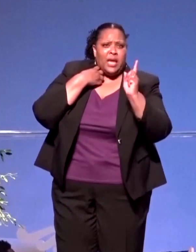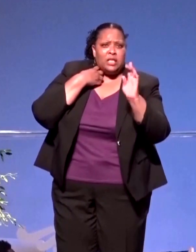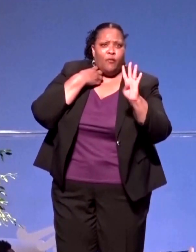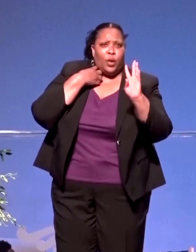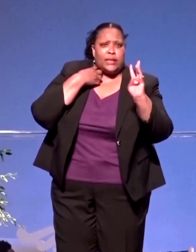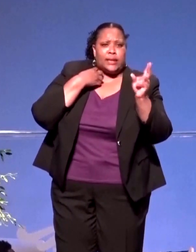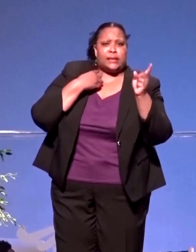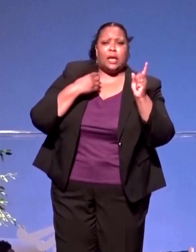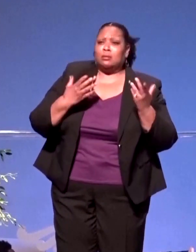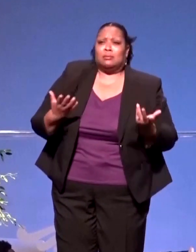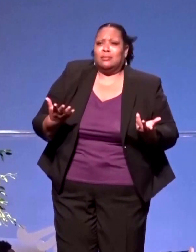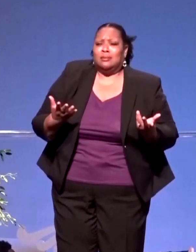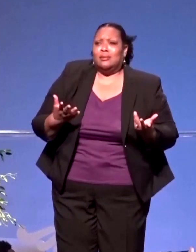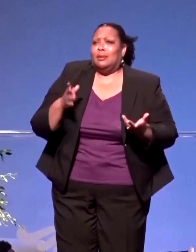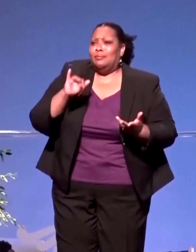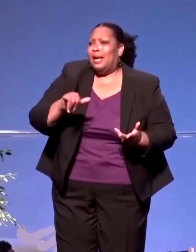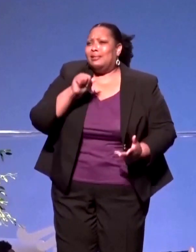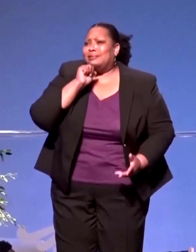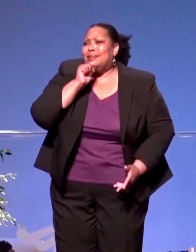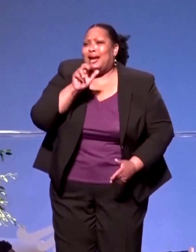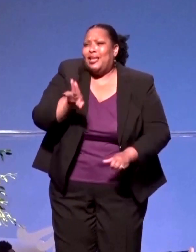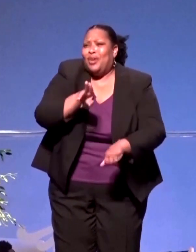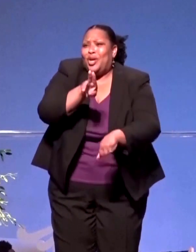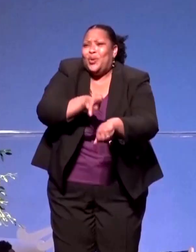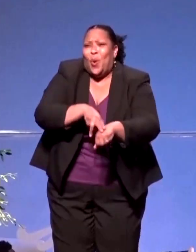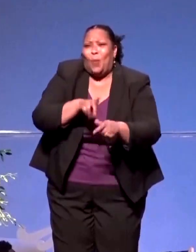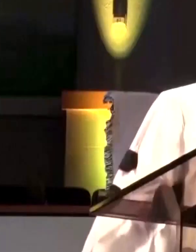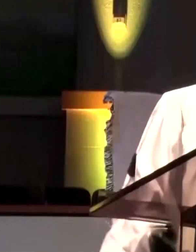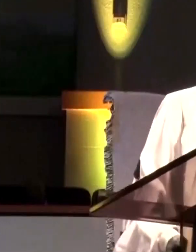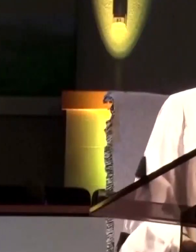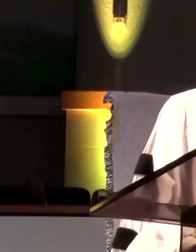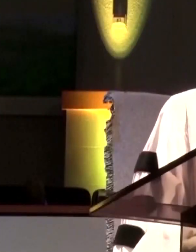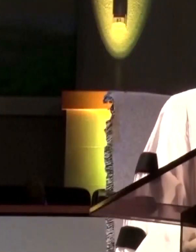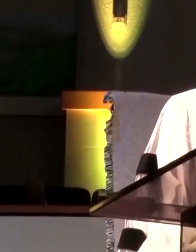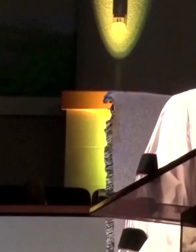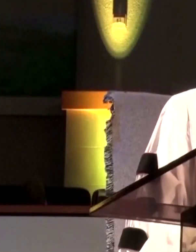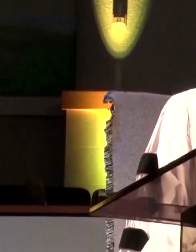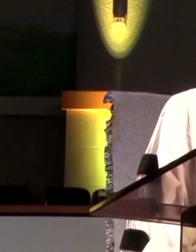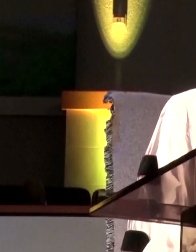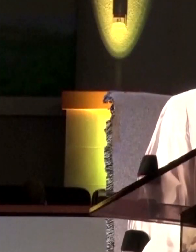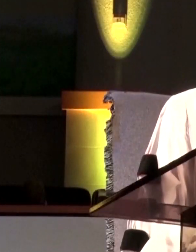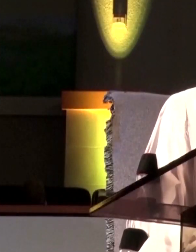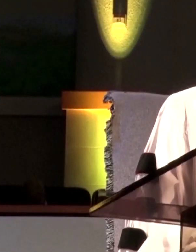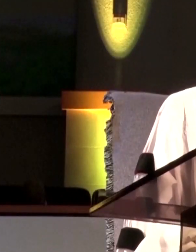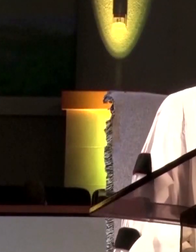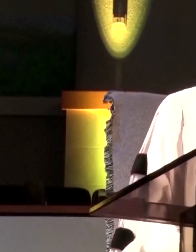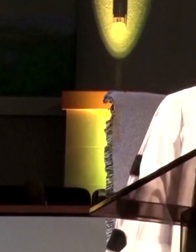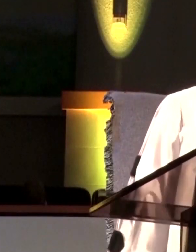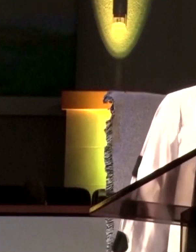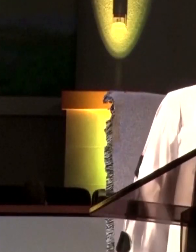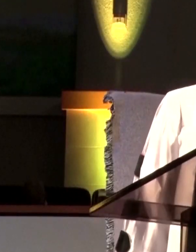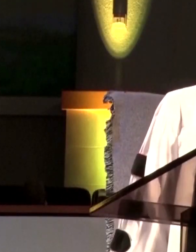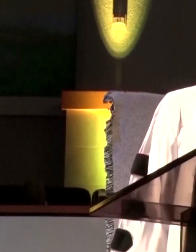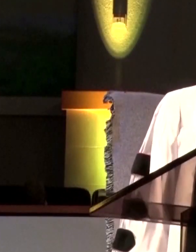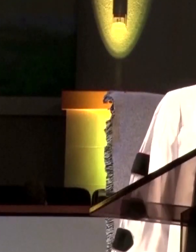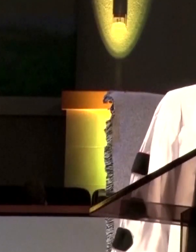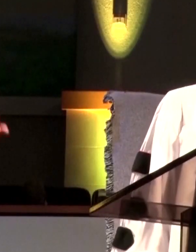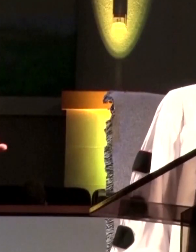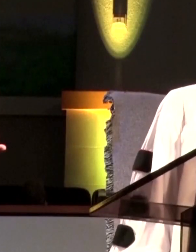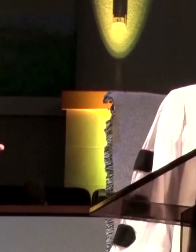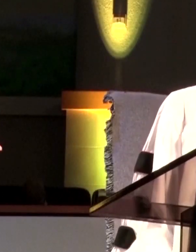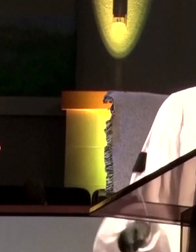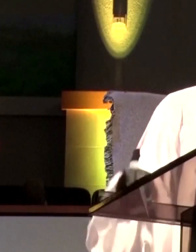that's not even normal to a civilian less known to a police officer